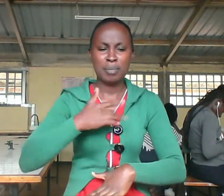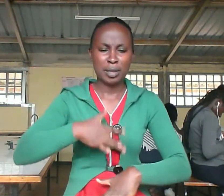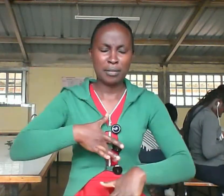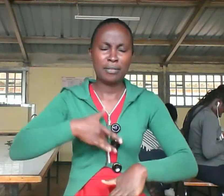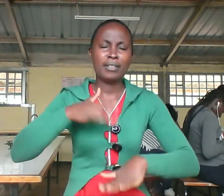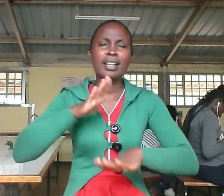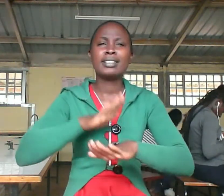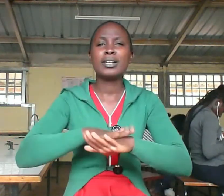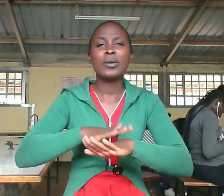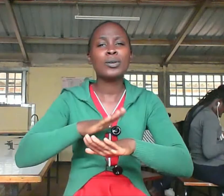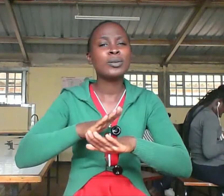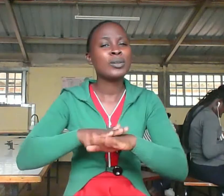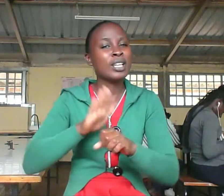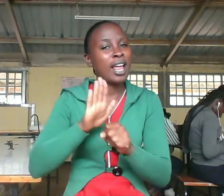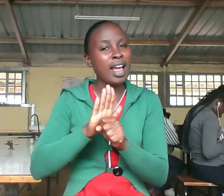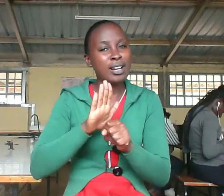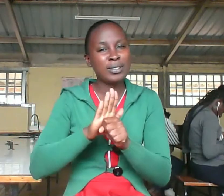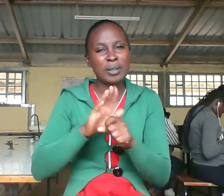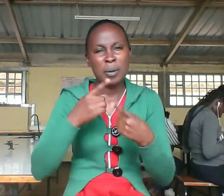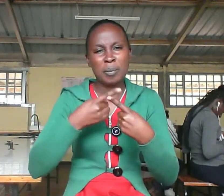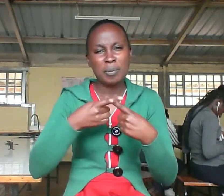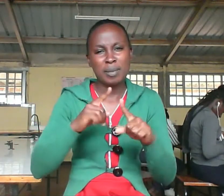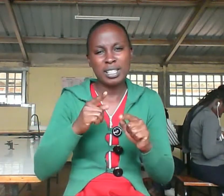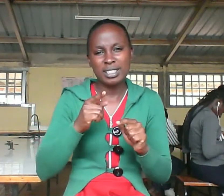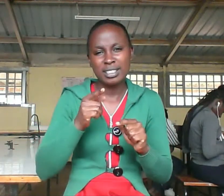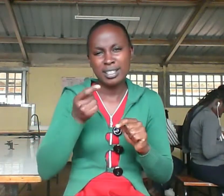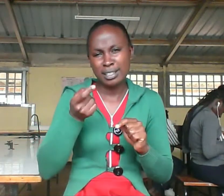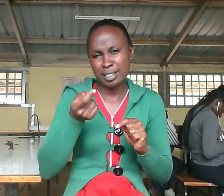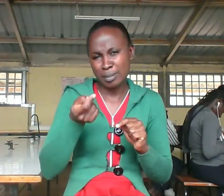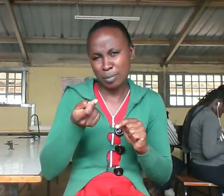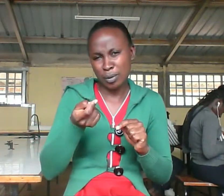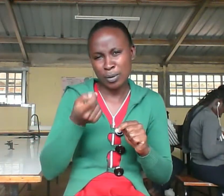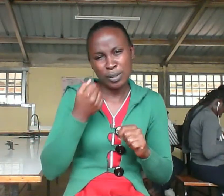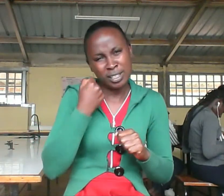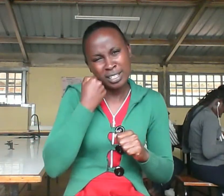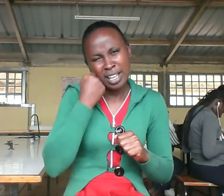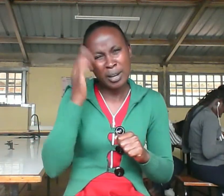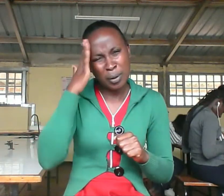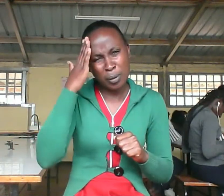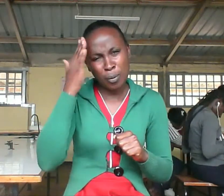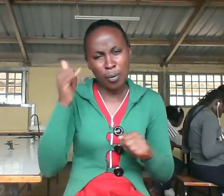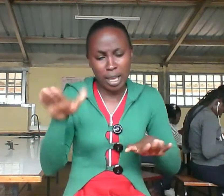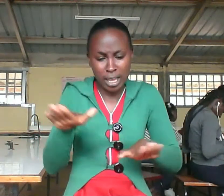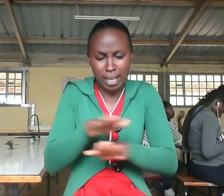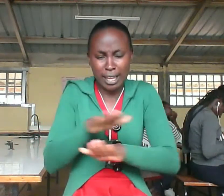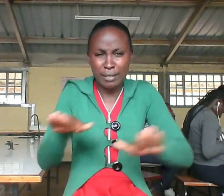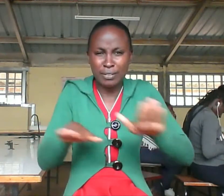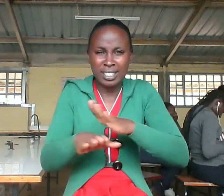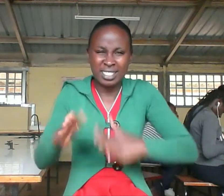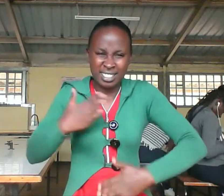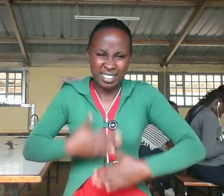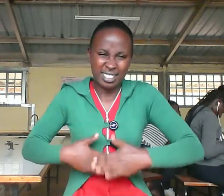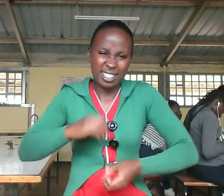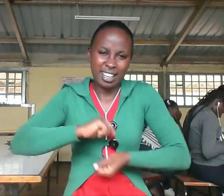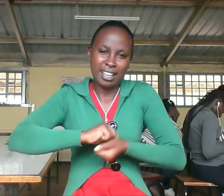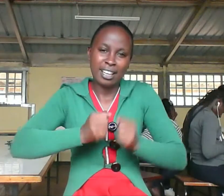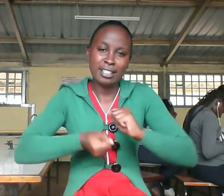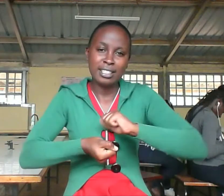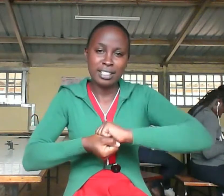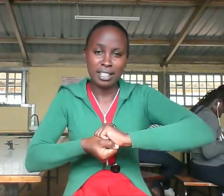and maybe a bit sad that everything was about to change and